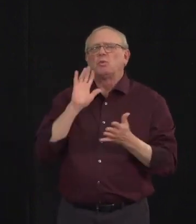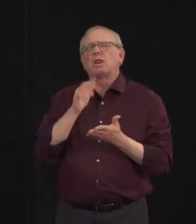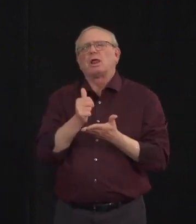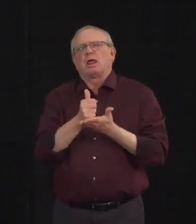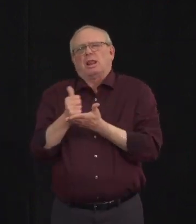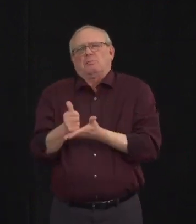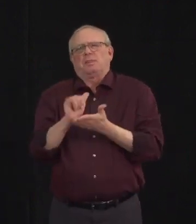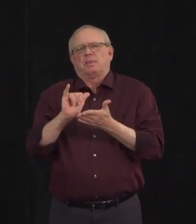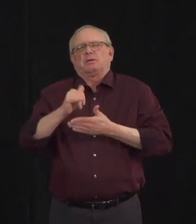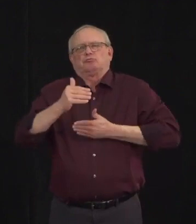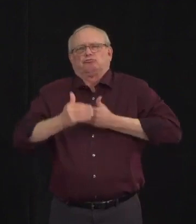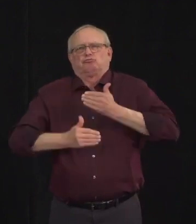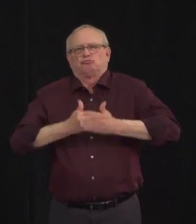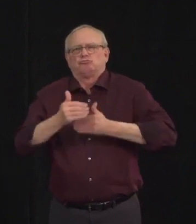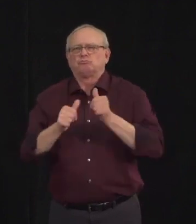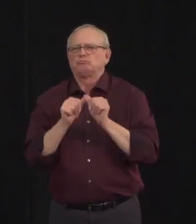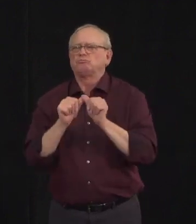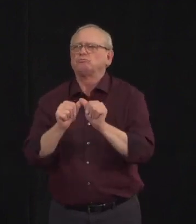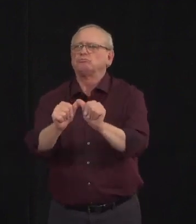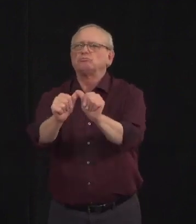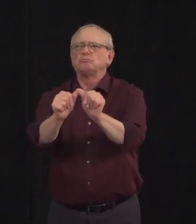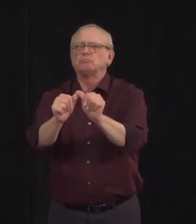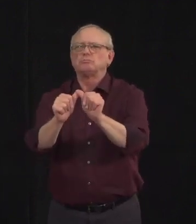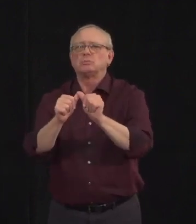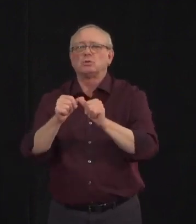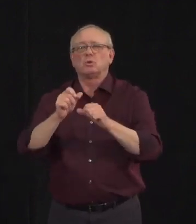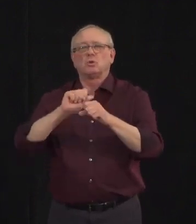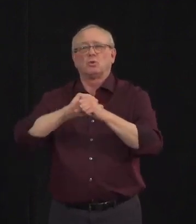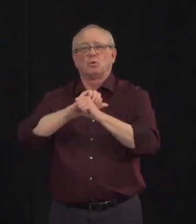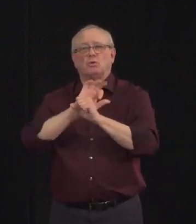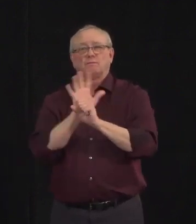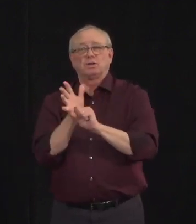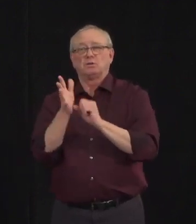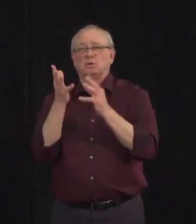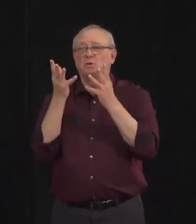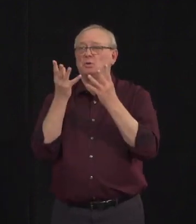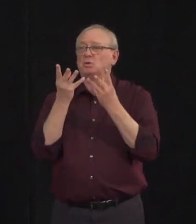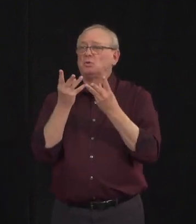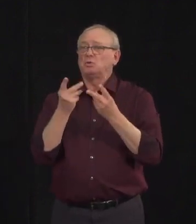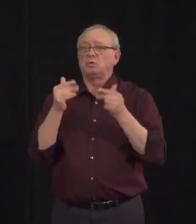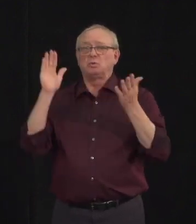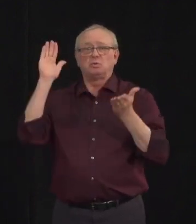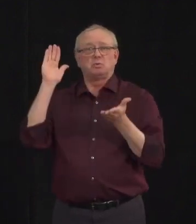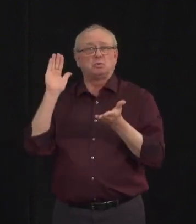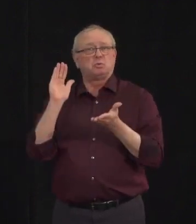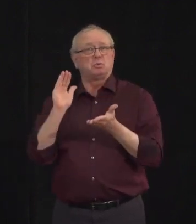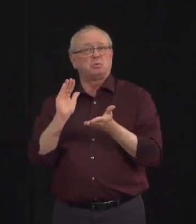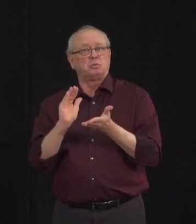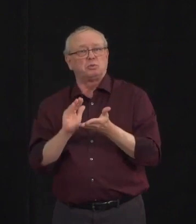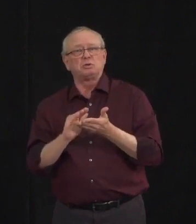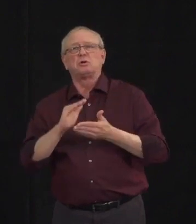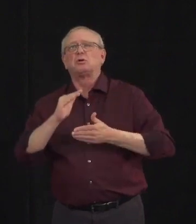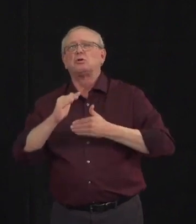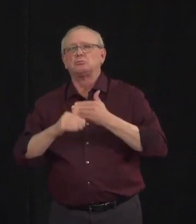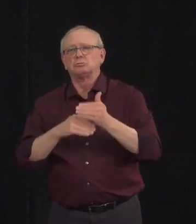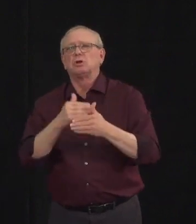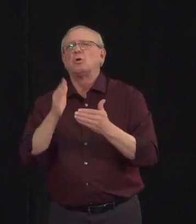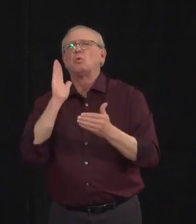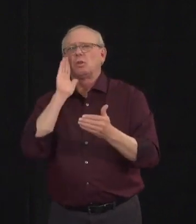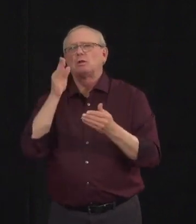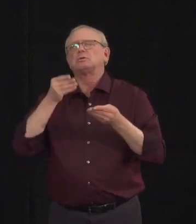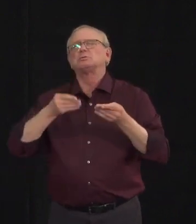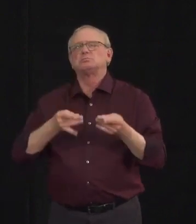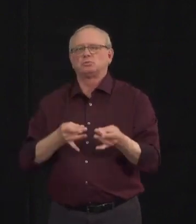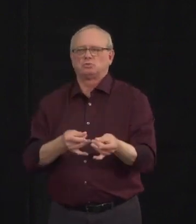passed. More than 70% of COVID-19 deaths in this province are in our continuing care facilities. The